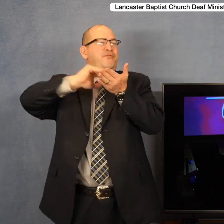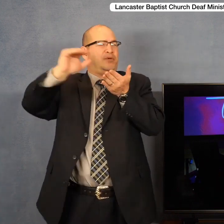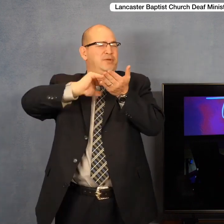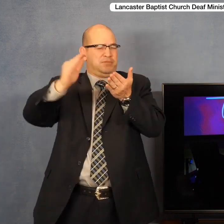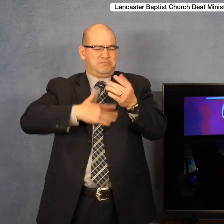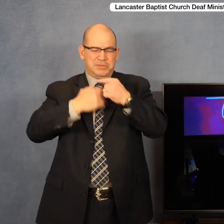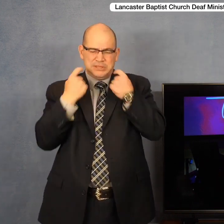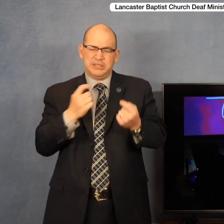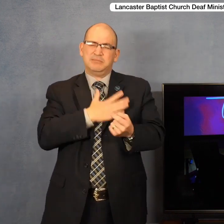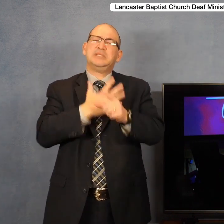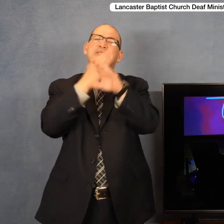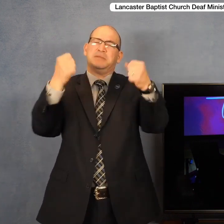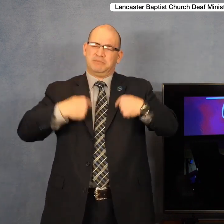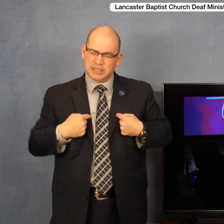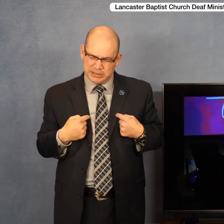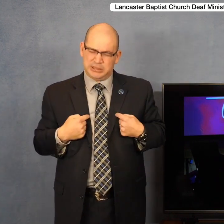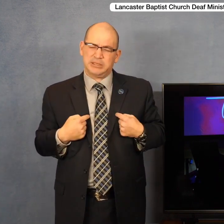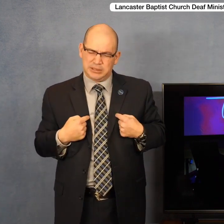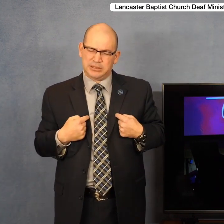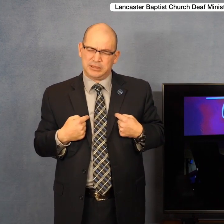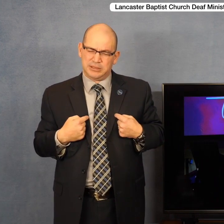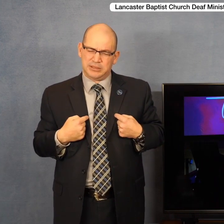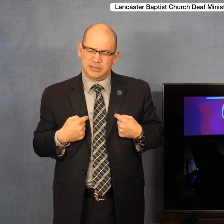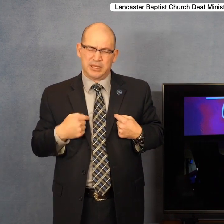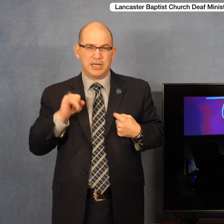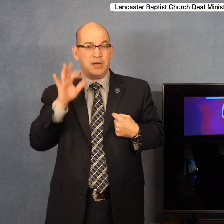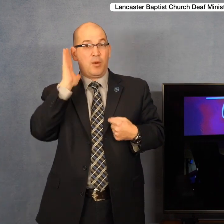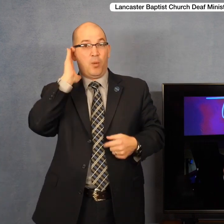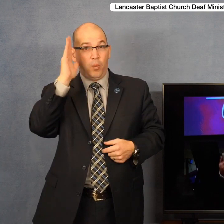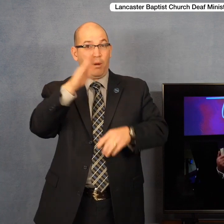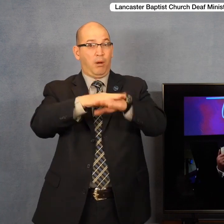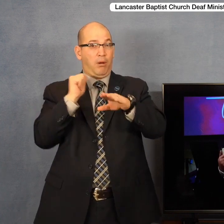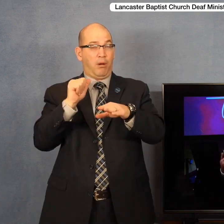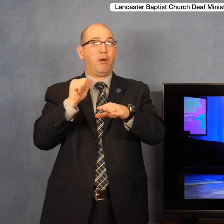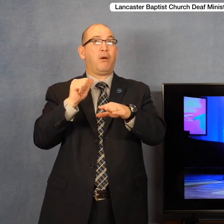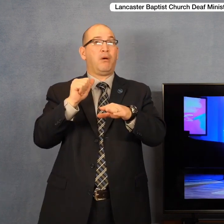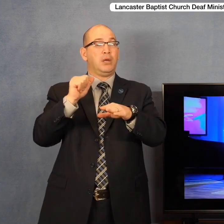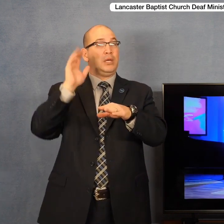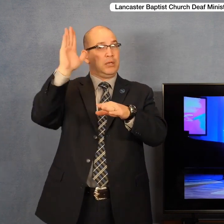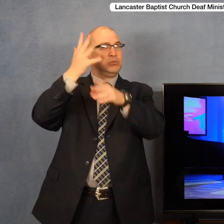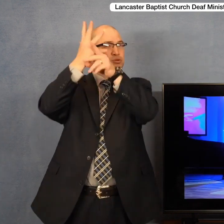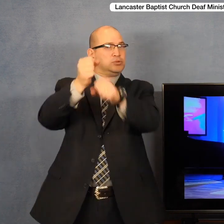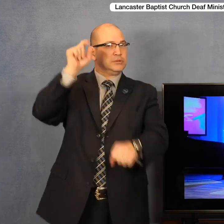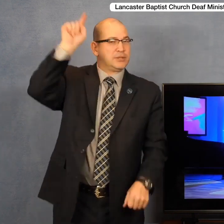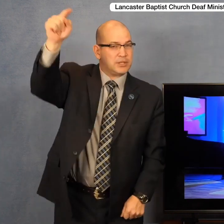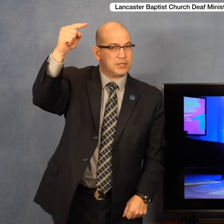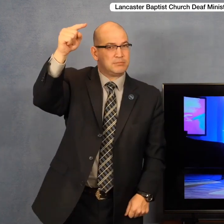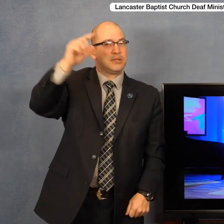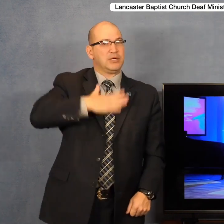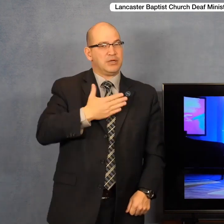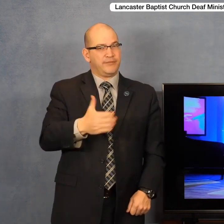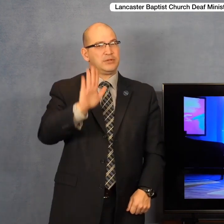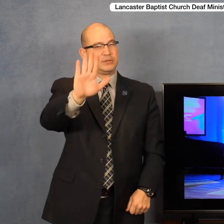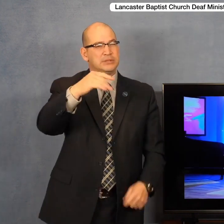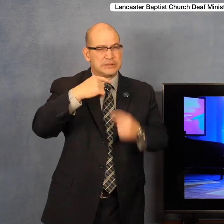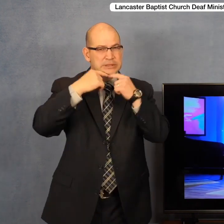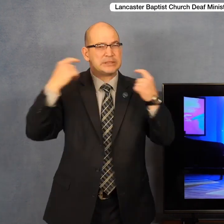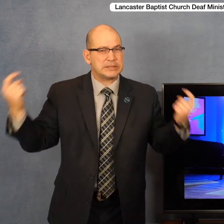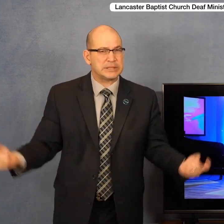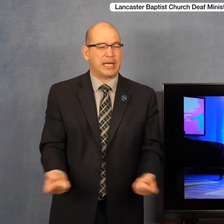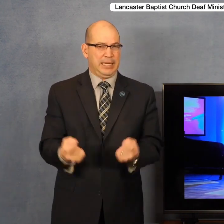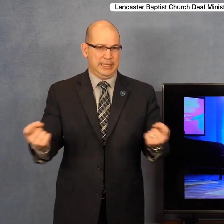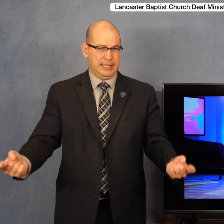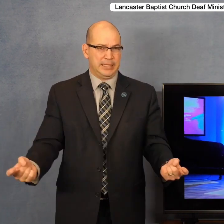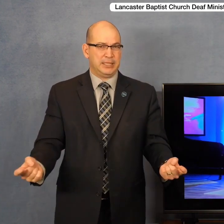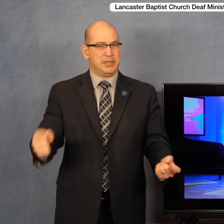and be my Savior. Oh, if you'll call upon the Lord, confess to him with your mouth that you know that you're a sinner,